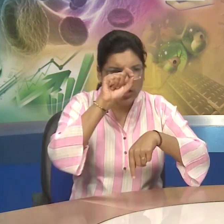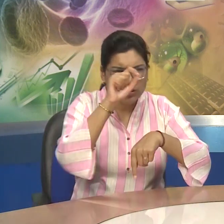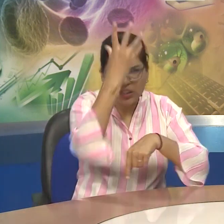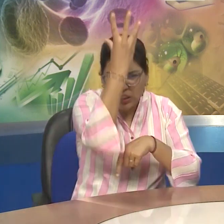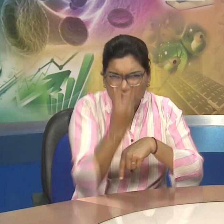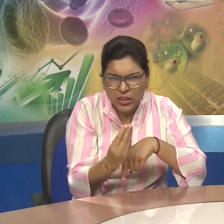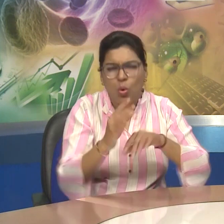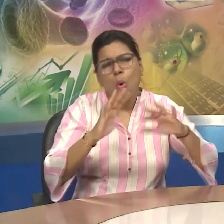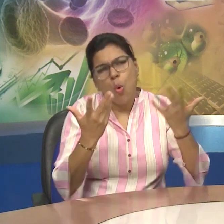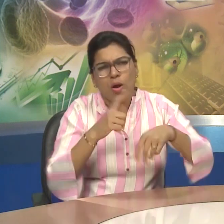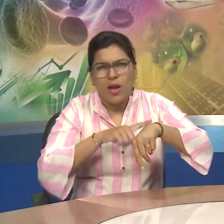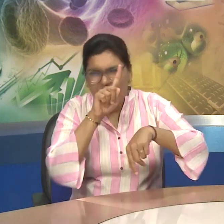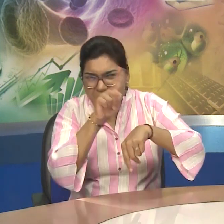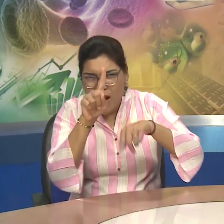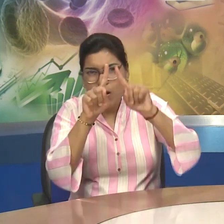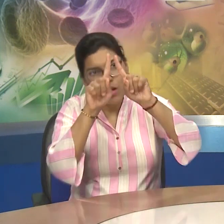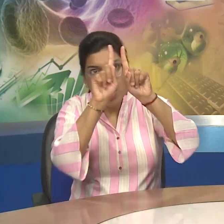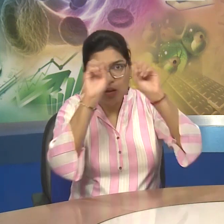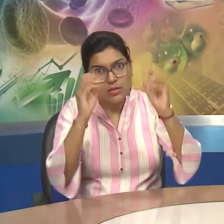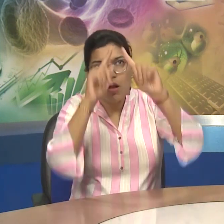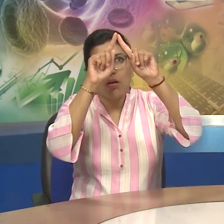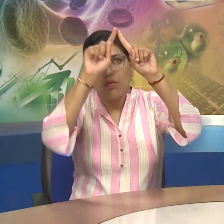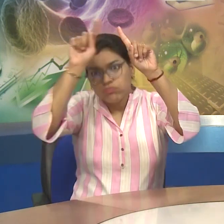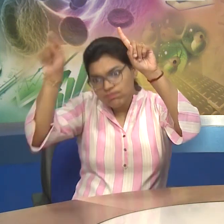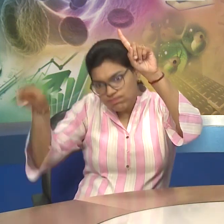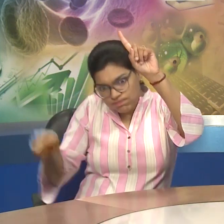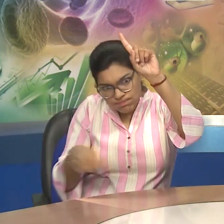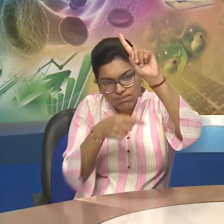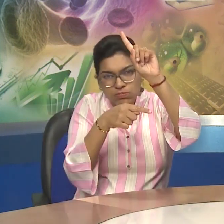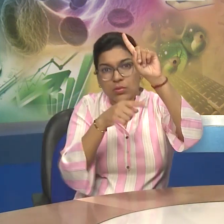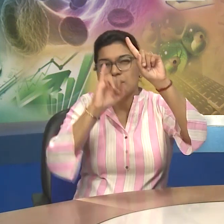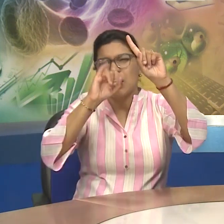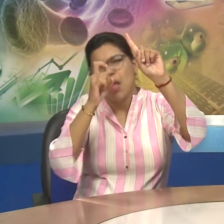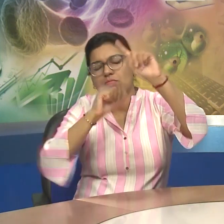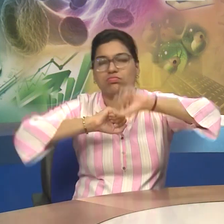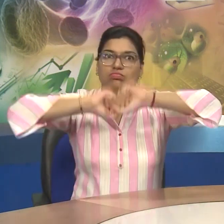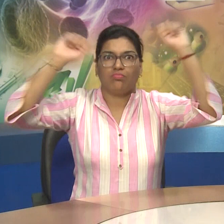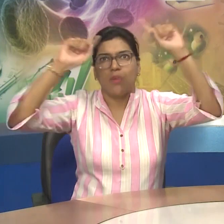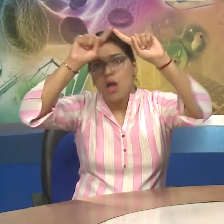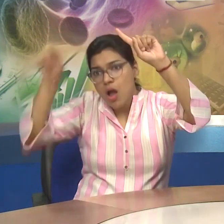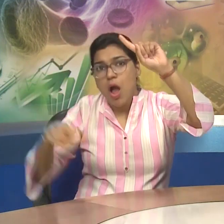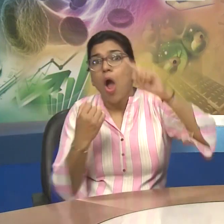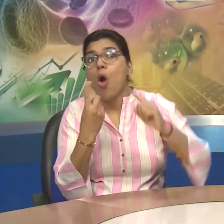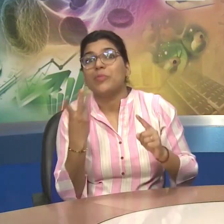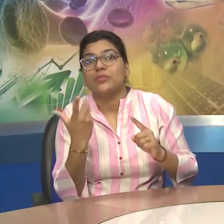Eight Sleep To Eight Hours Is Necessary For